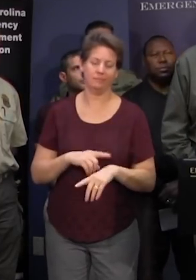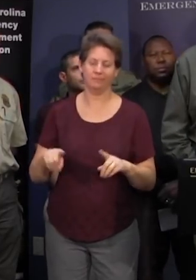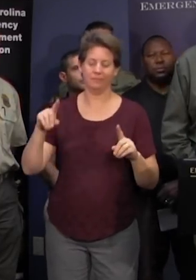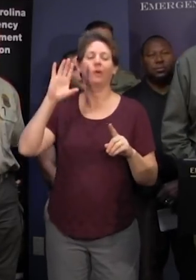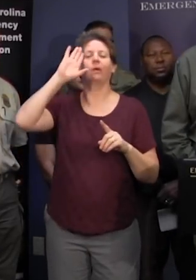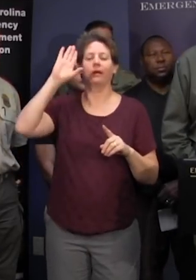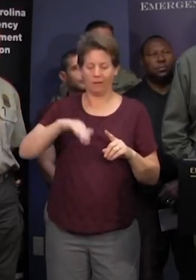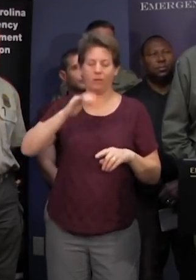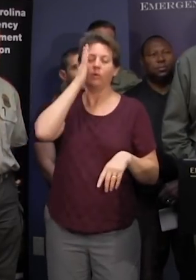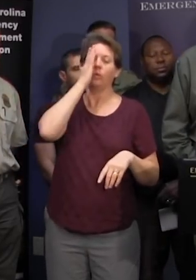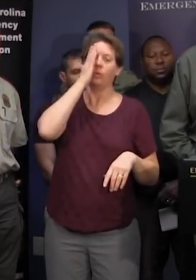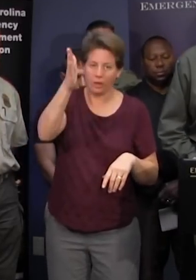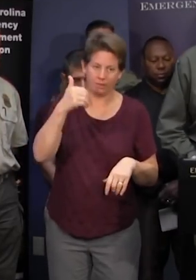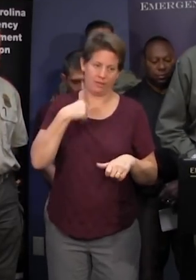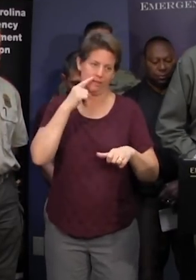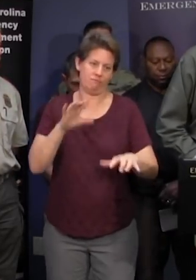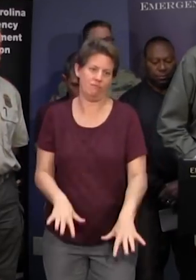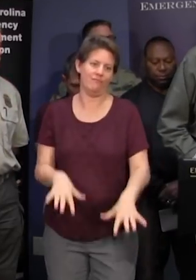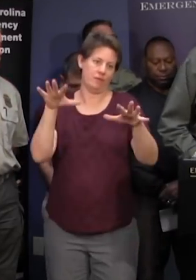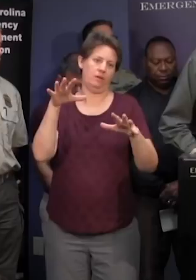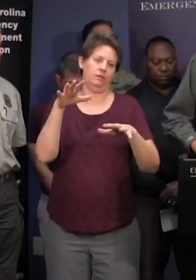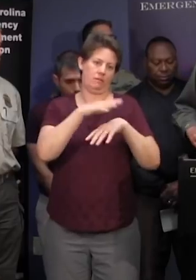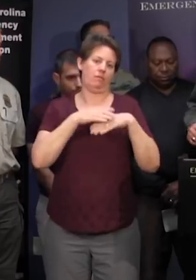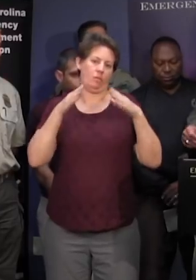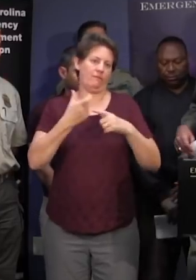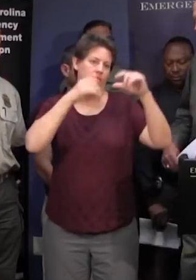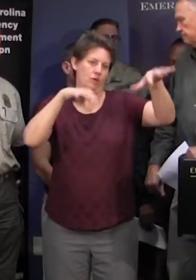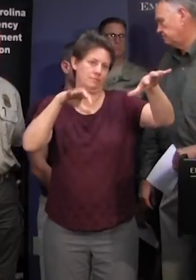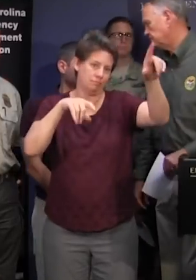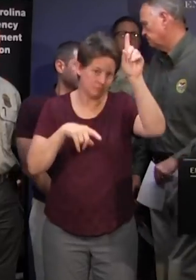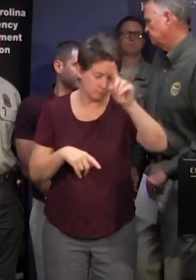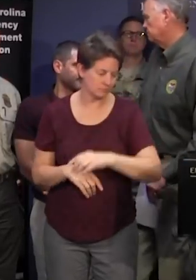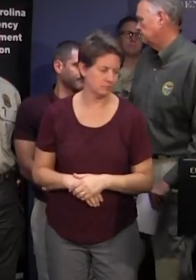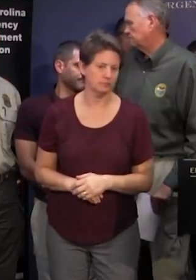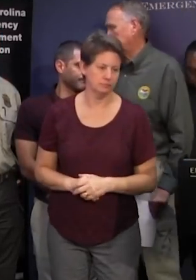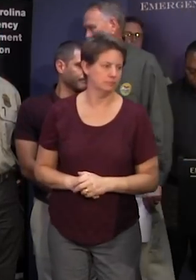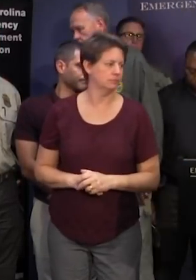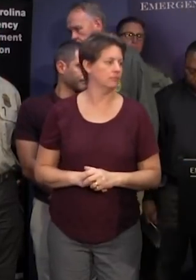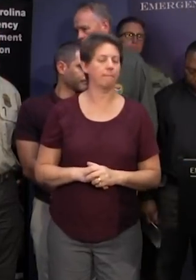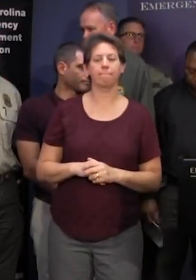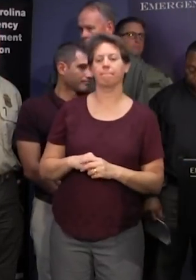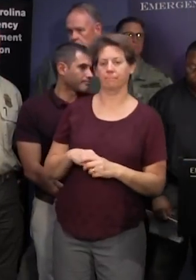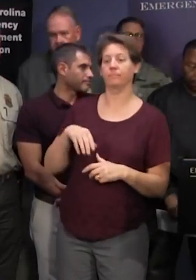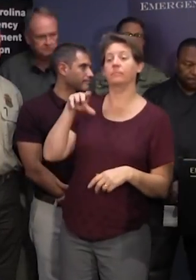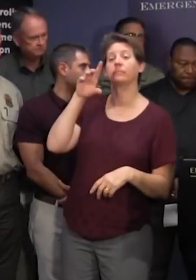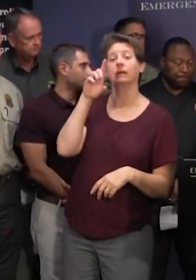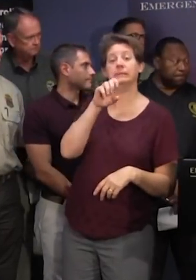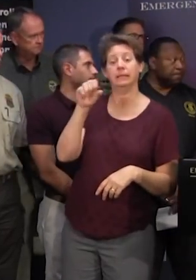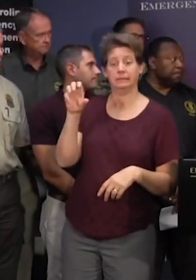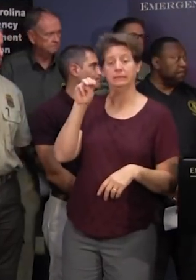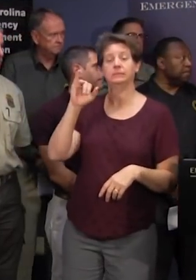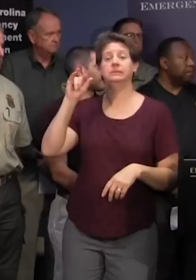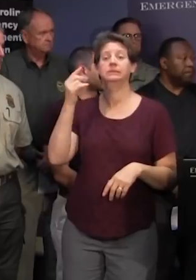high water coming from the rainfall that's falling thank you thank you thank you june meacham director department of social